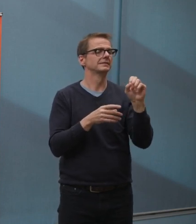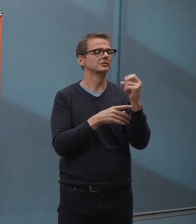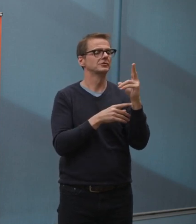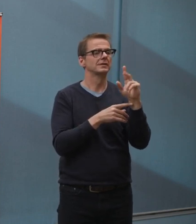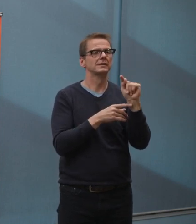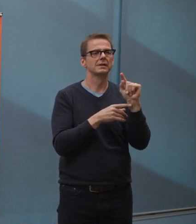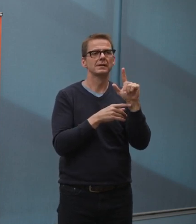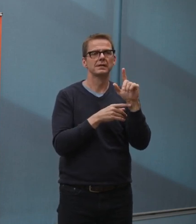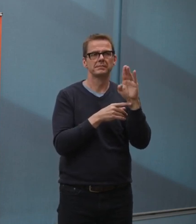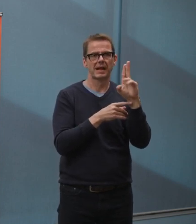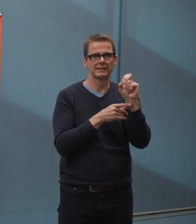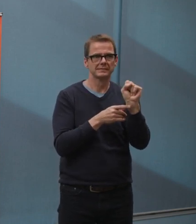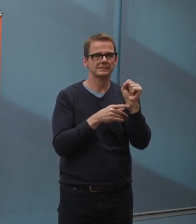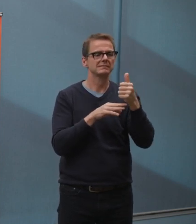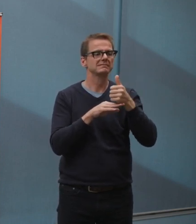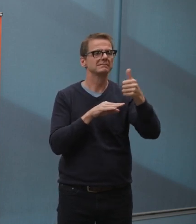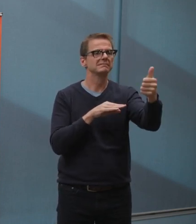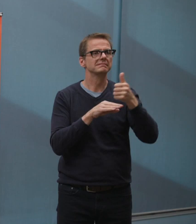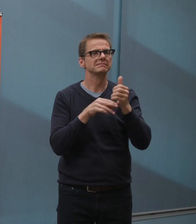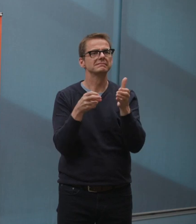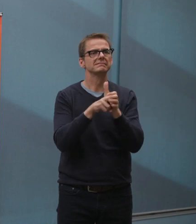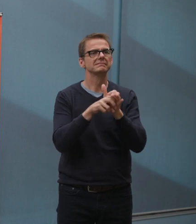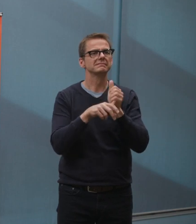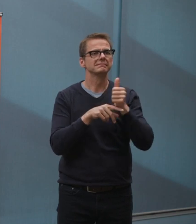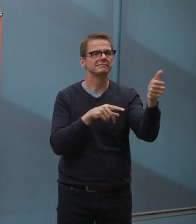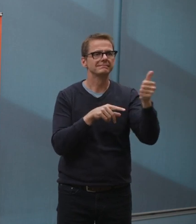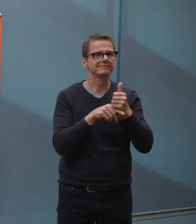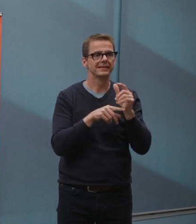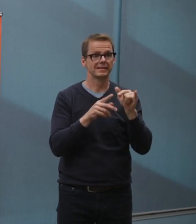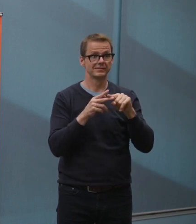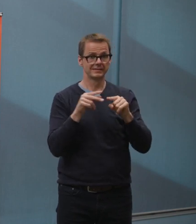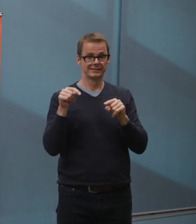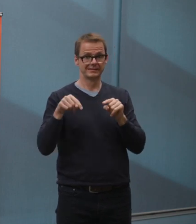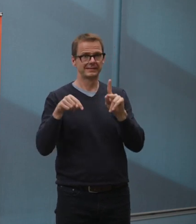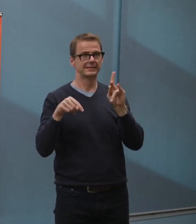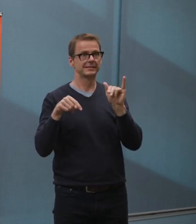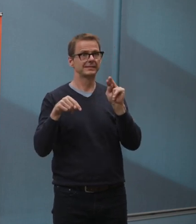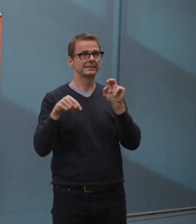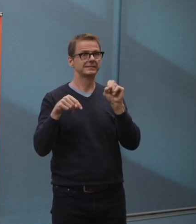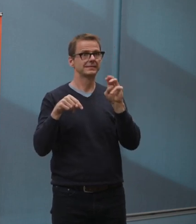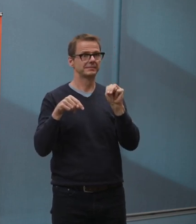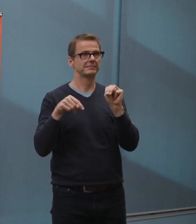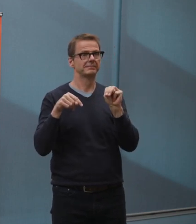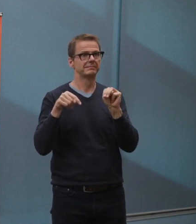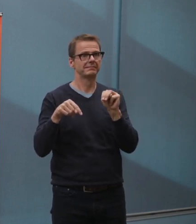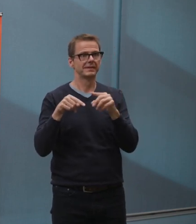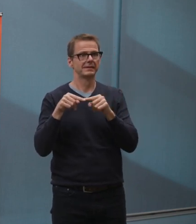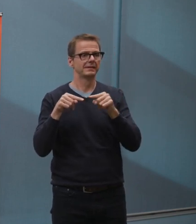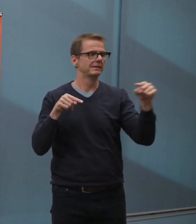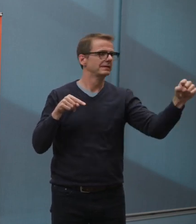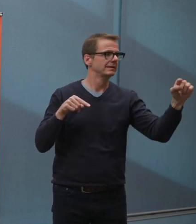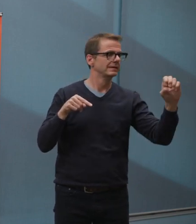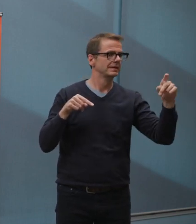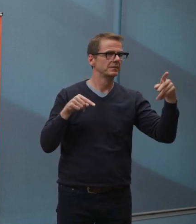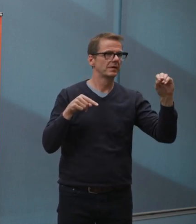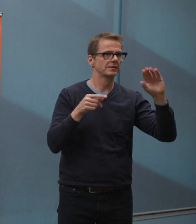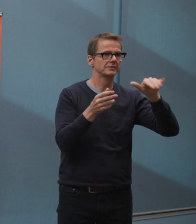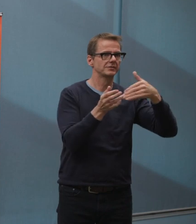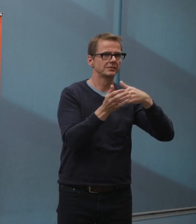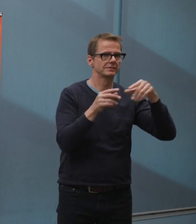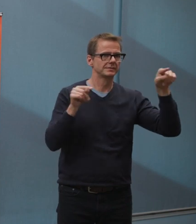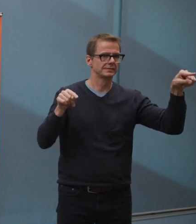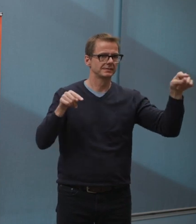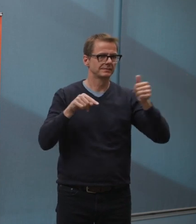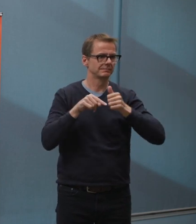we're minimizing foot traffic between the Expo Centre and the